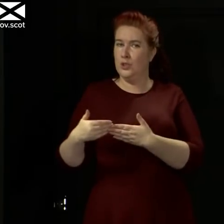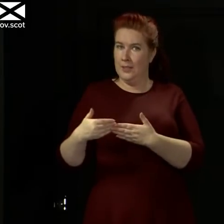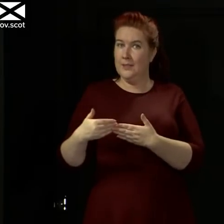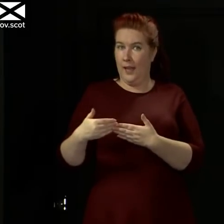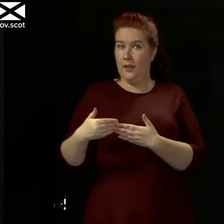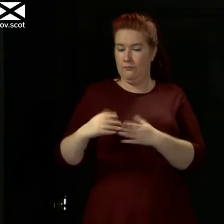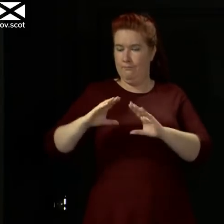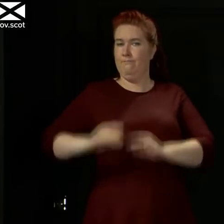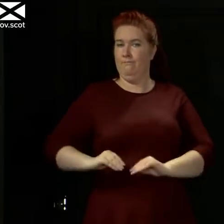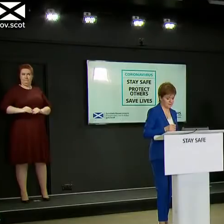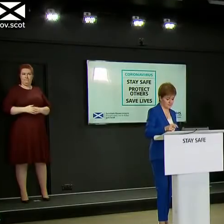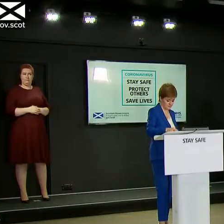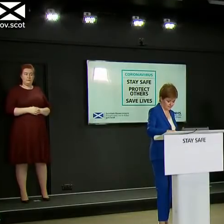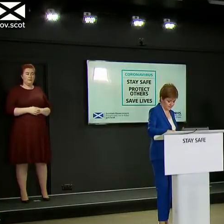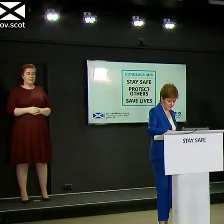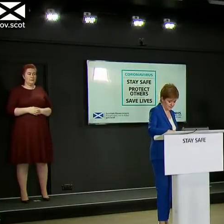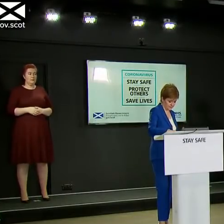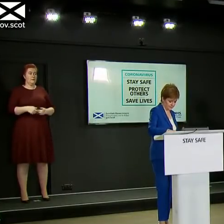Blackley from the Daily Mail.